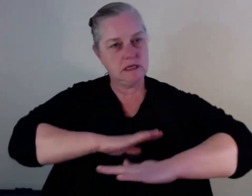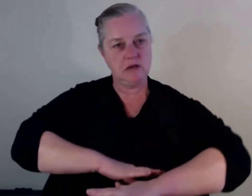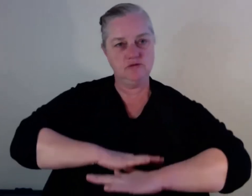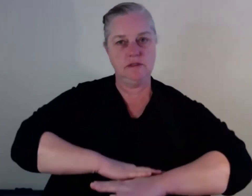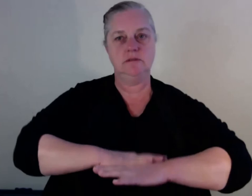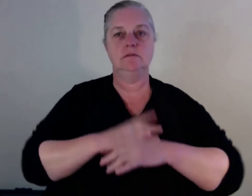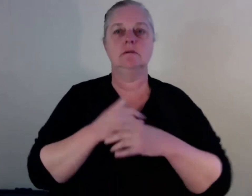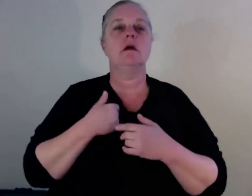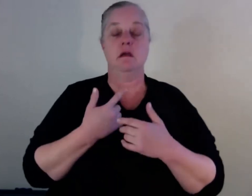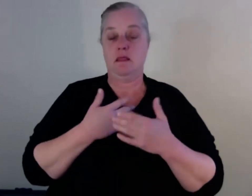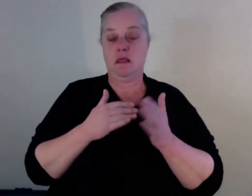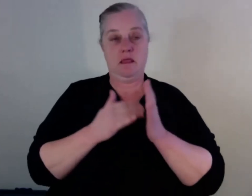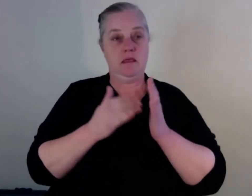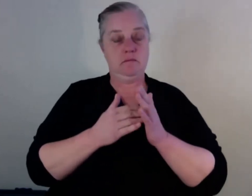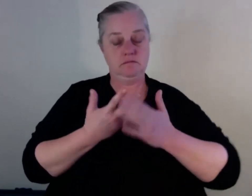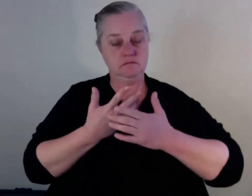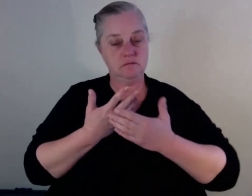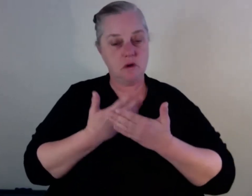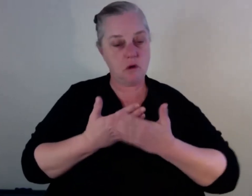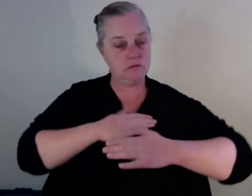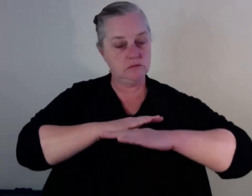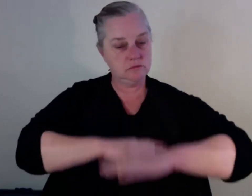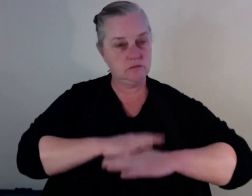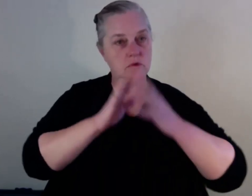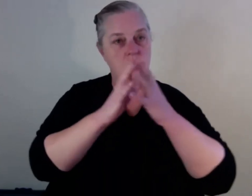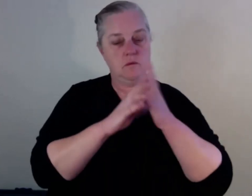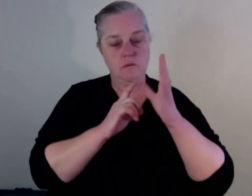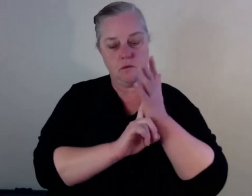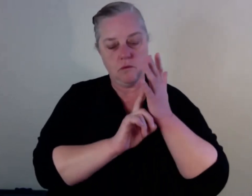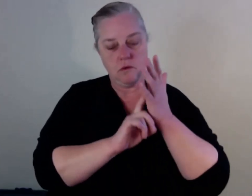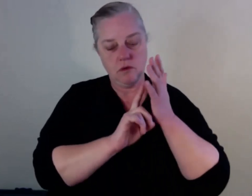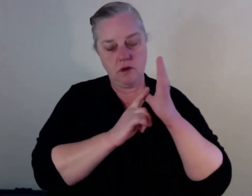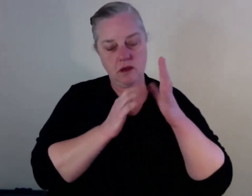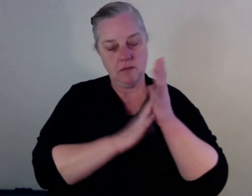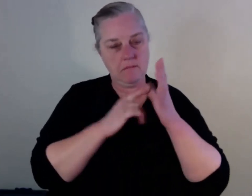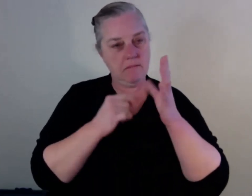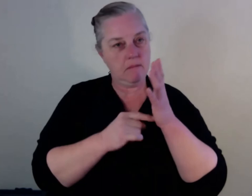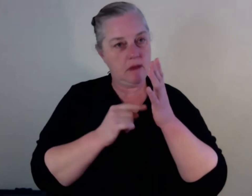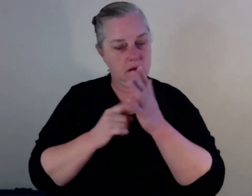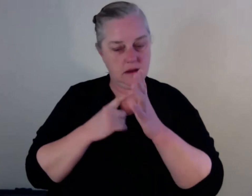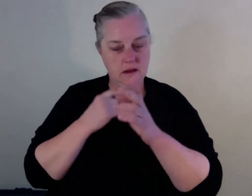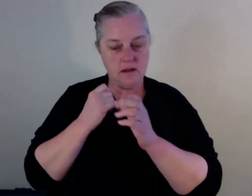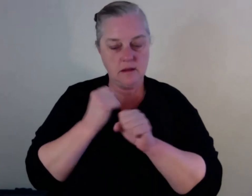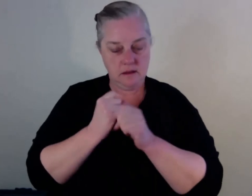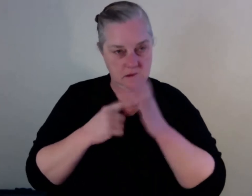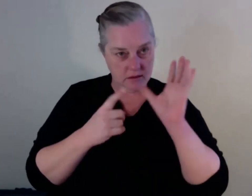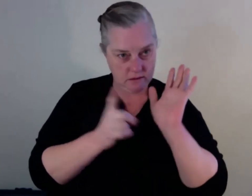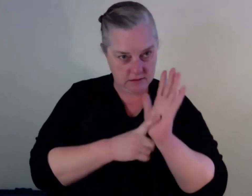on the lands of the Walmatical people. And for those who don't know, that's an area you ride in Sydney. And I'd like to pay